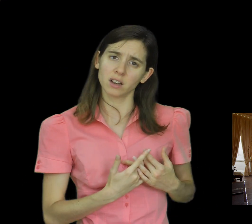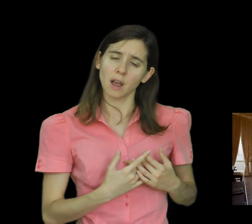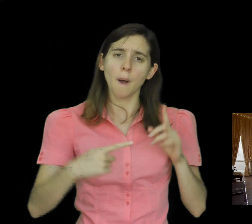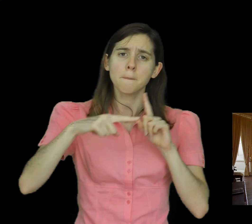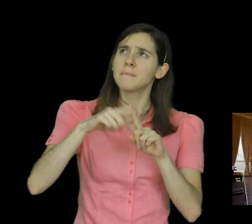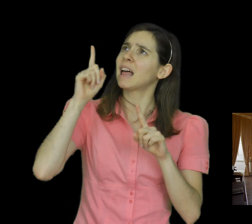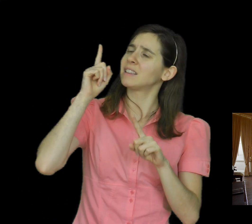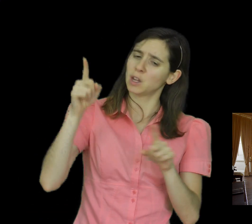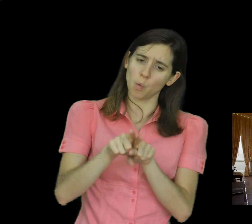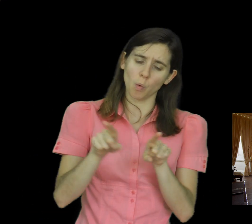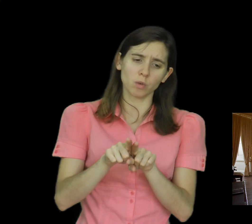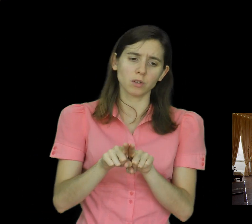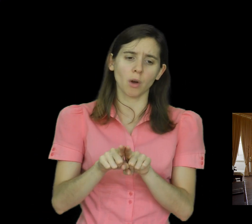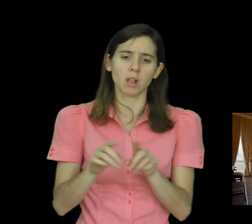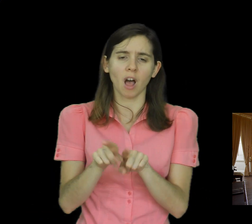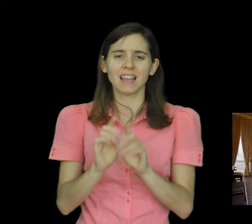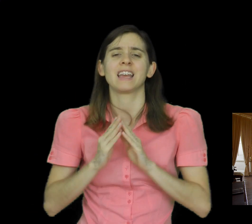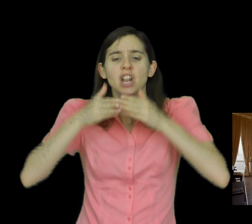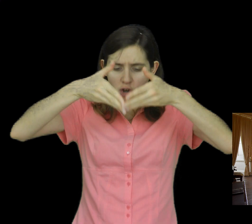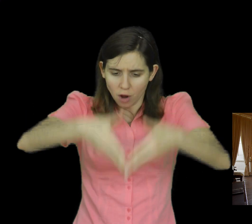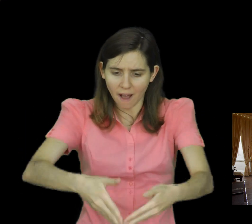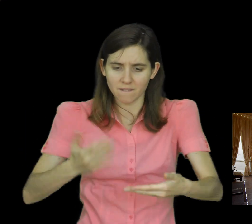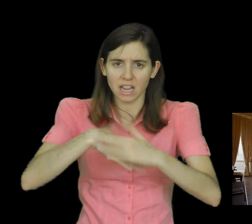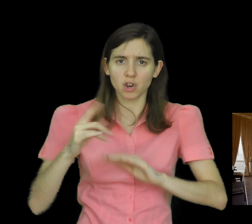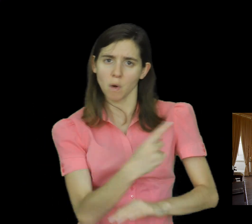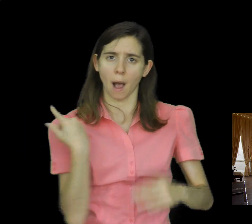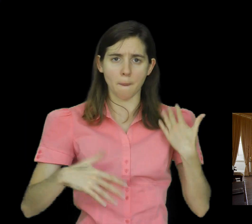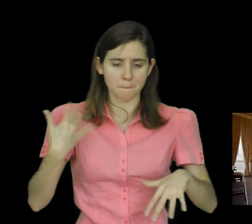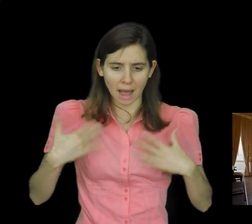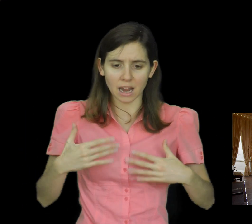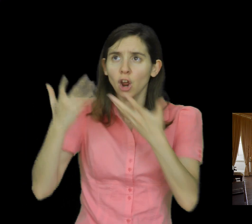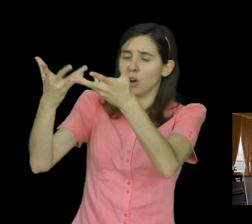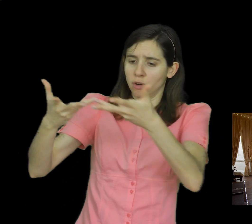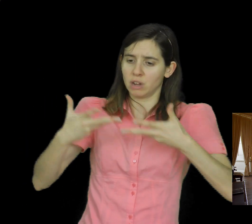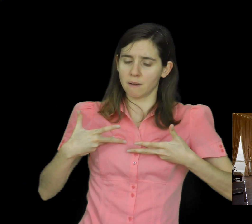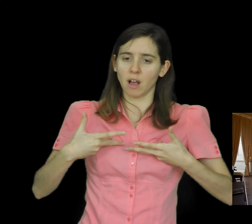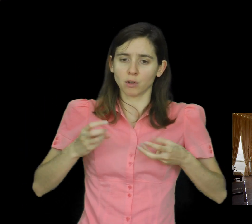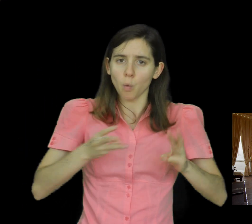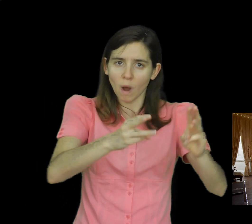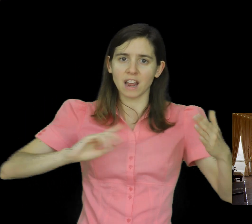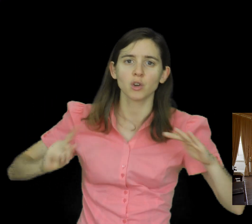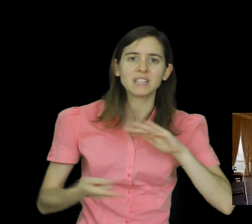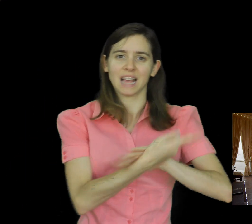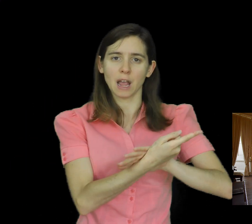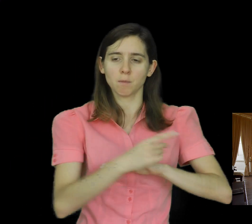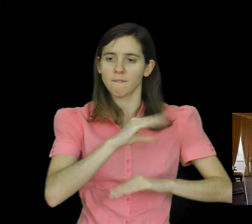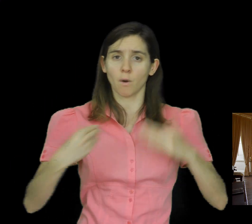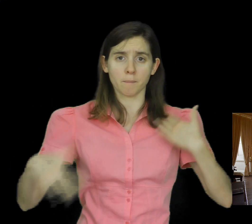plunged down into our pain to make a way of ultimate escape from it. Jesus Christ came